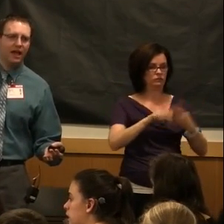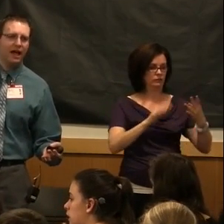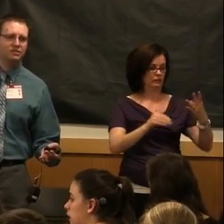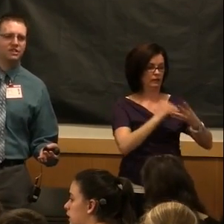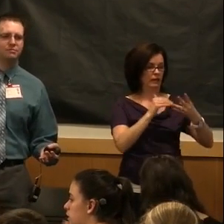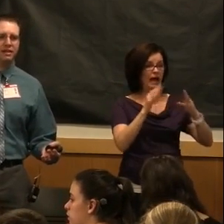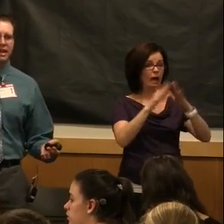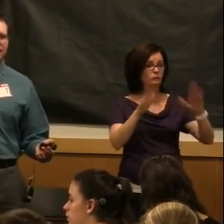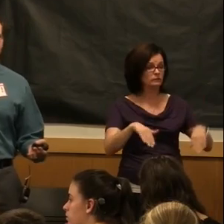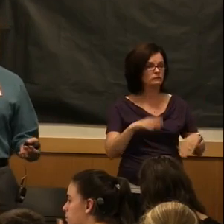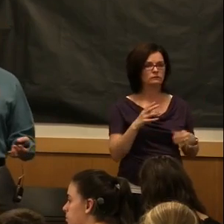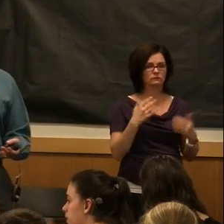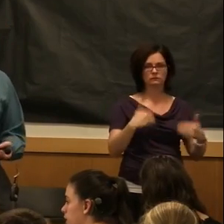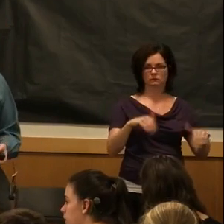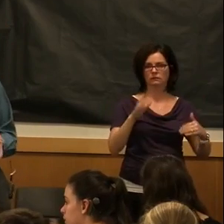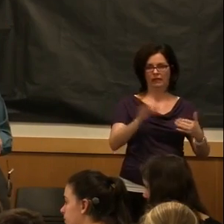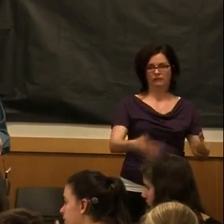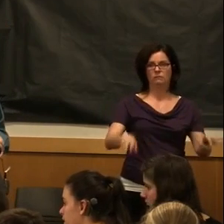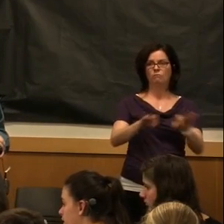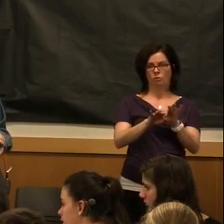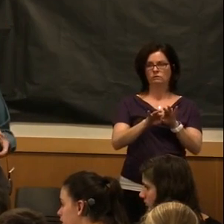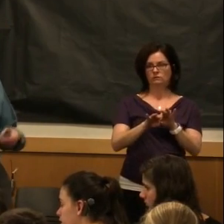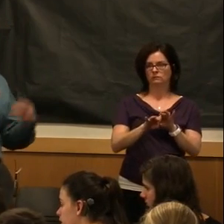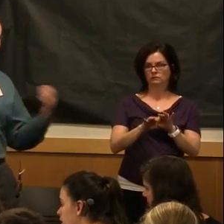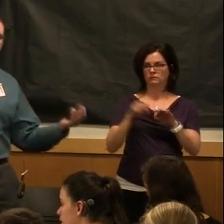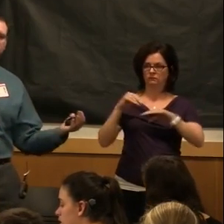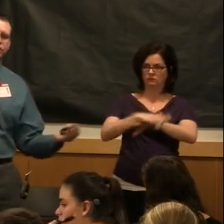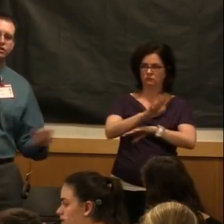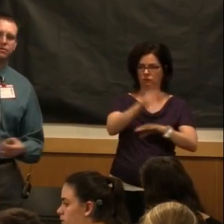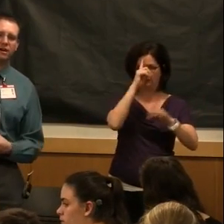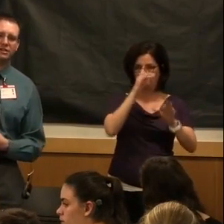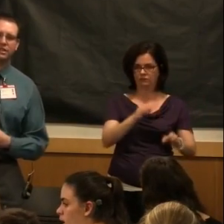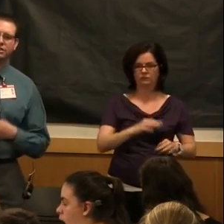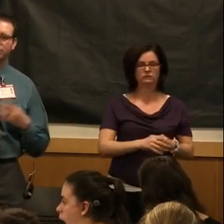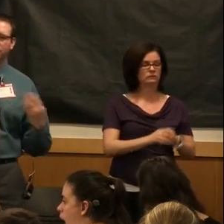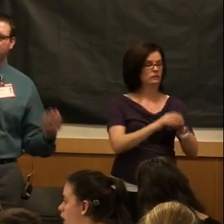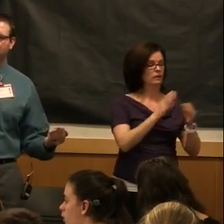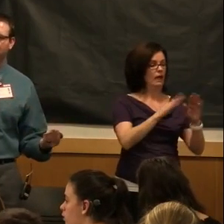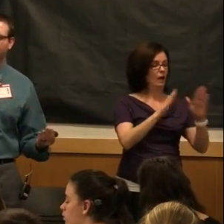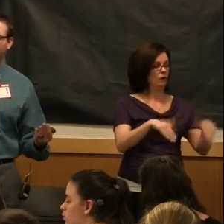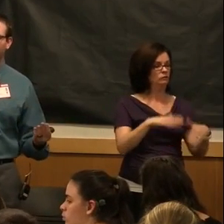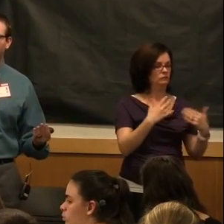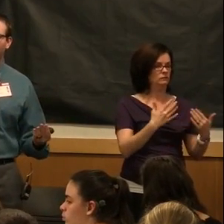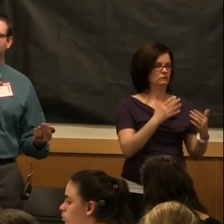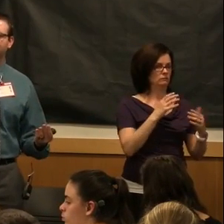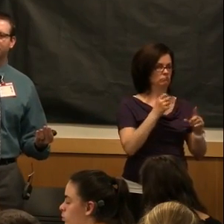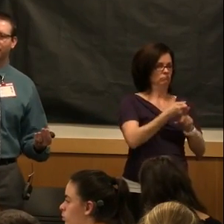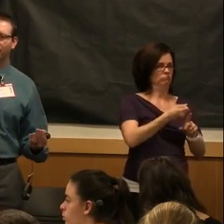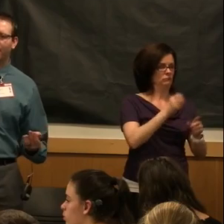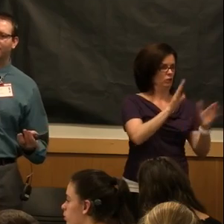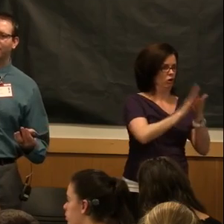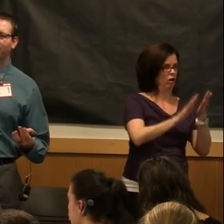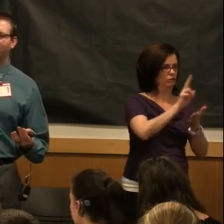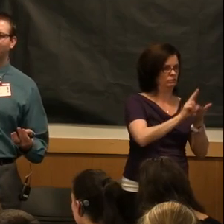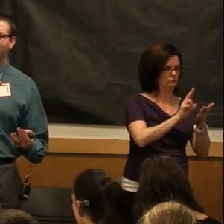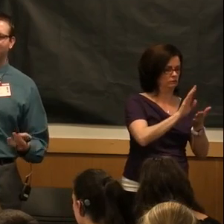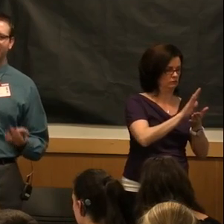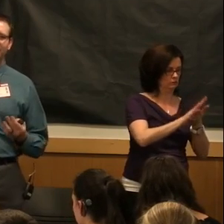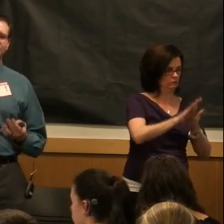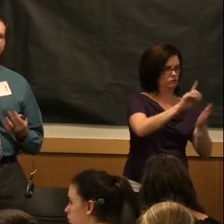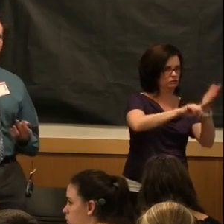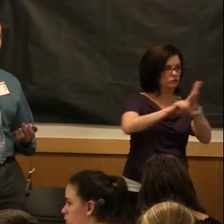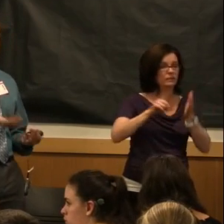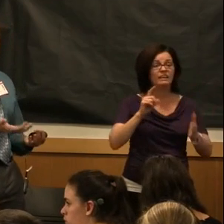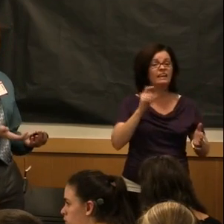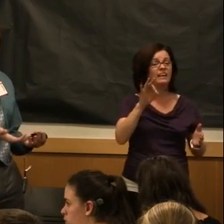housing. Housing can play a very important factor in the college search process and what you're looking for. Because if you don't like where you're going to be